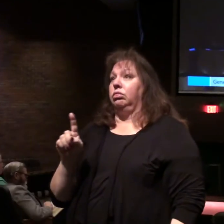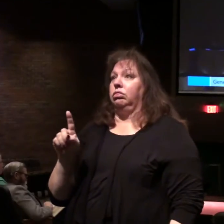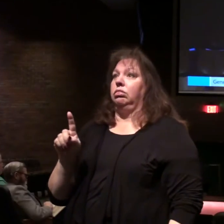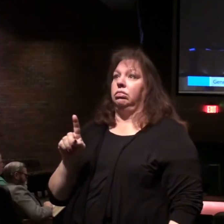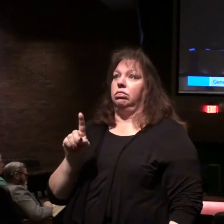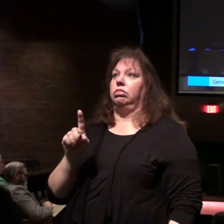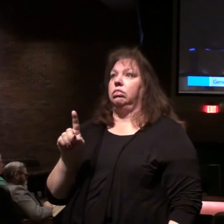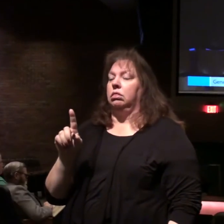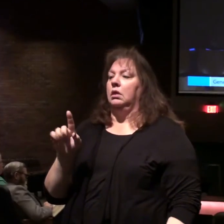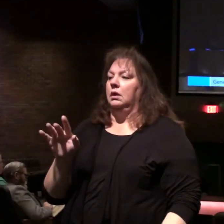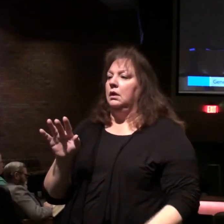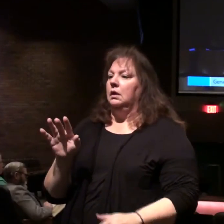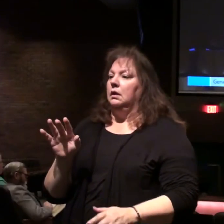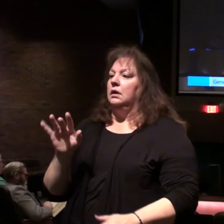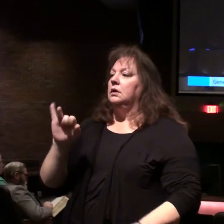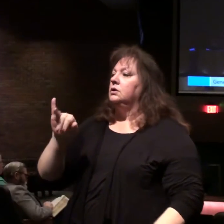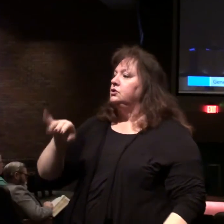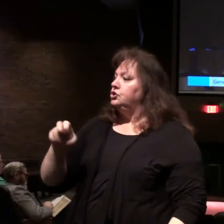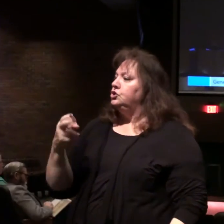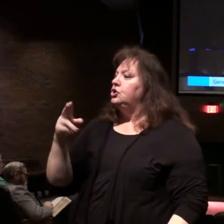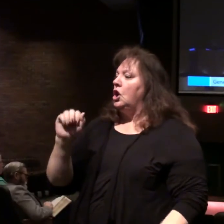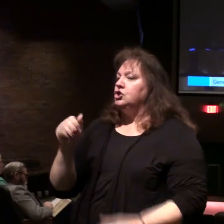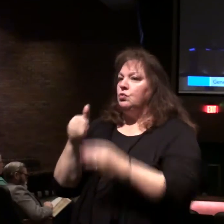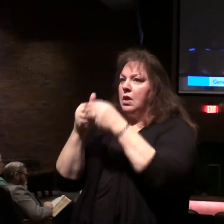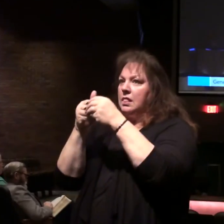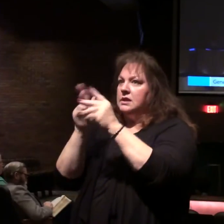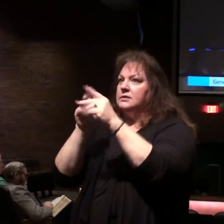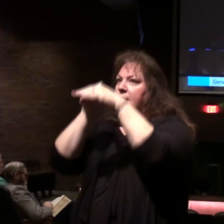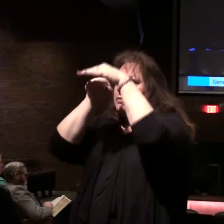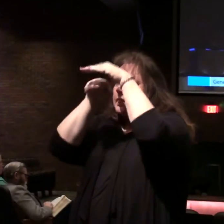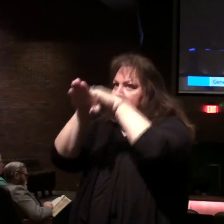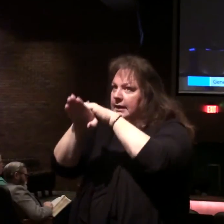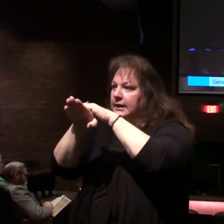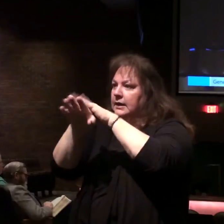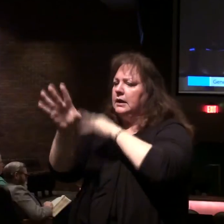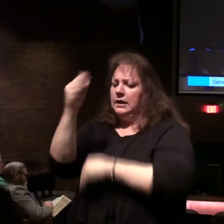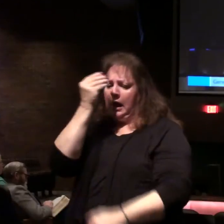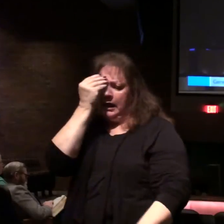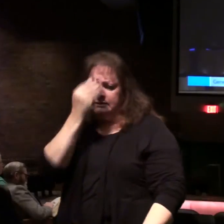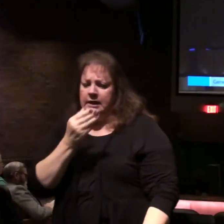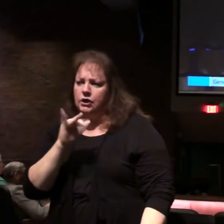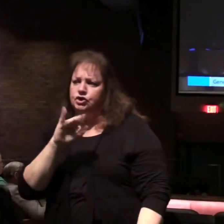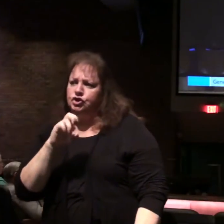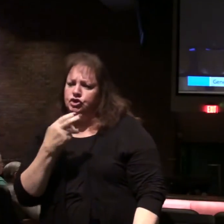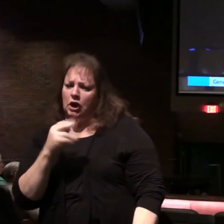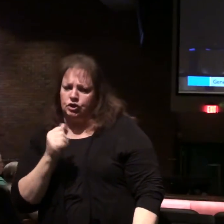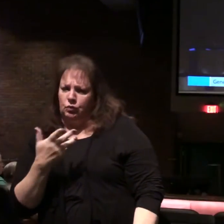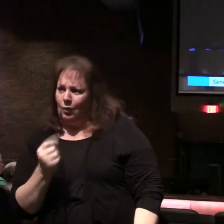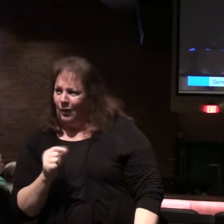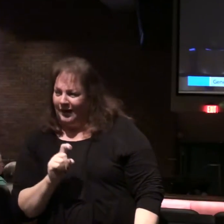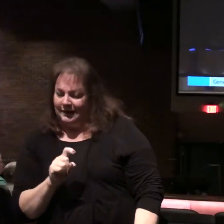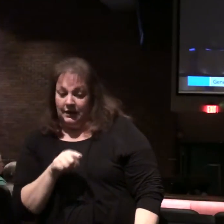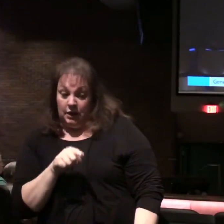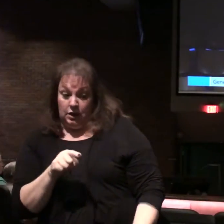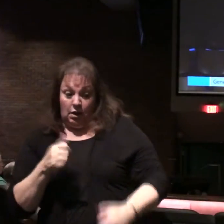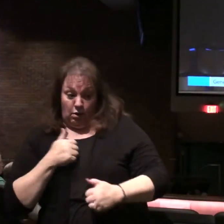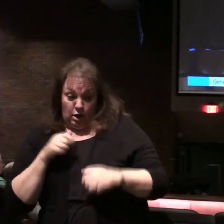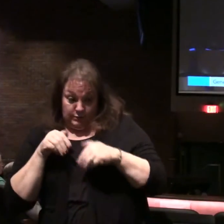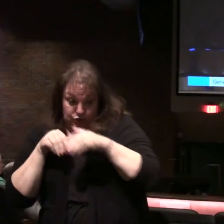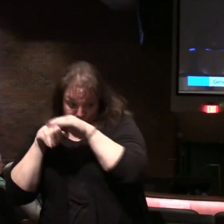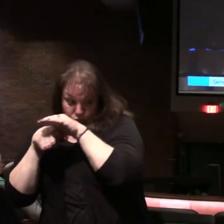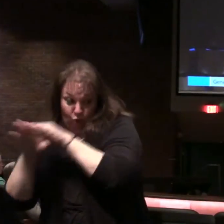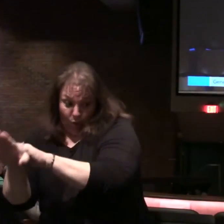400 years of captivity, Joshua will lead the people in. What does God tell Joshua? You take the armies of Israel in there,